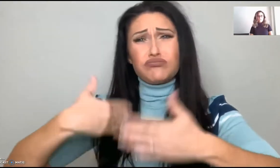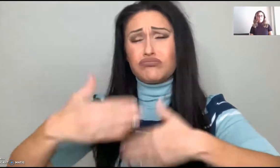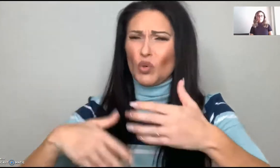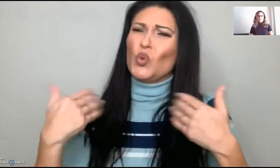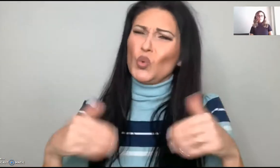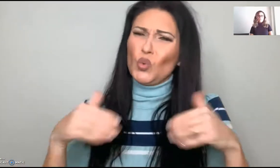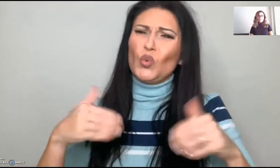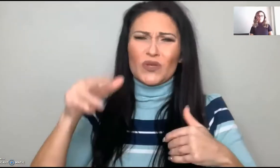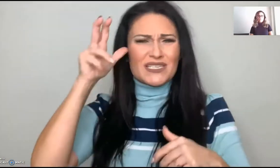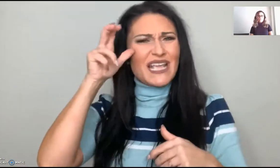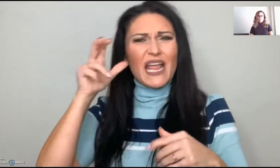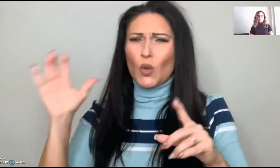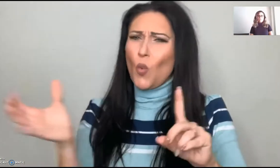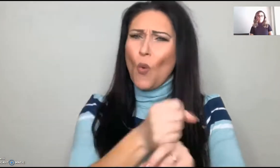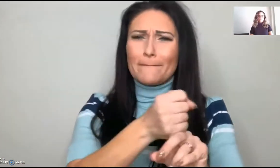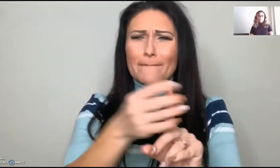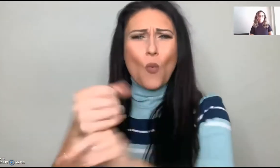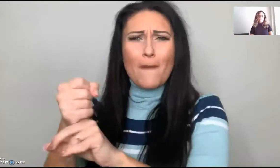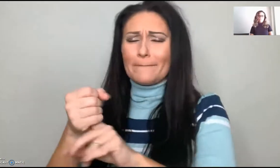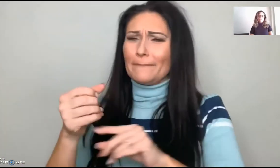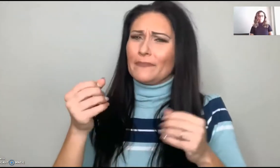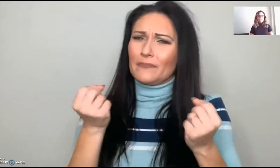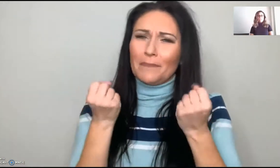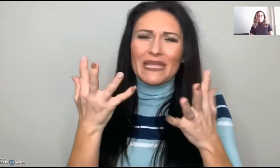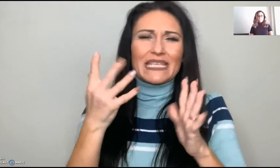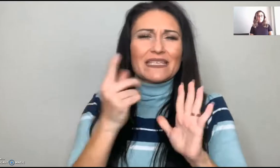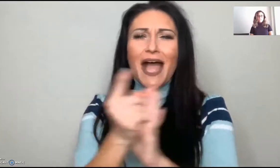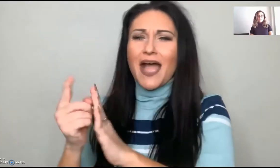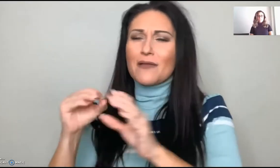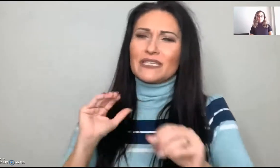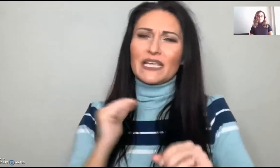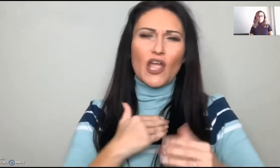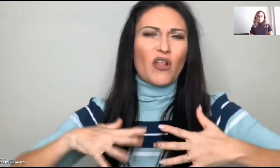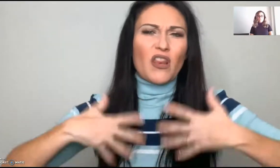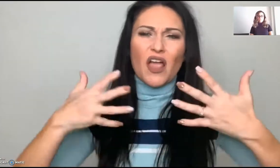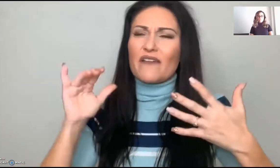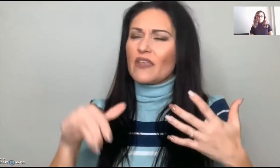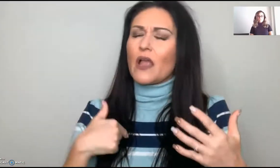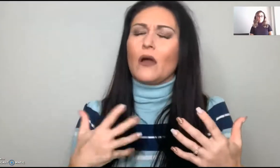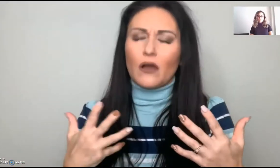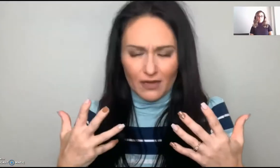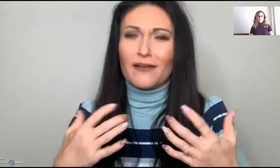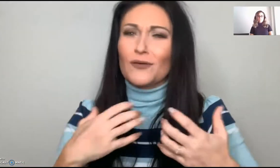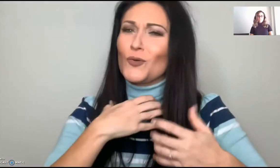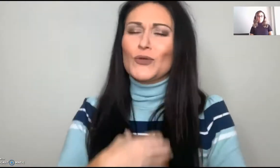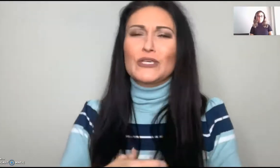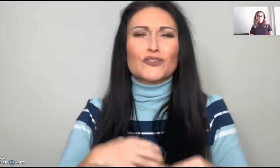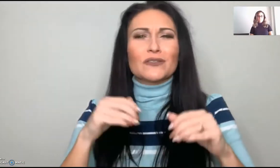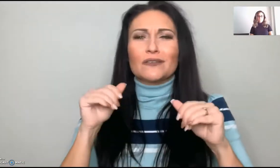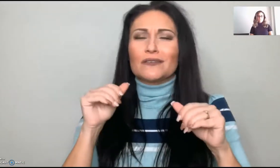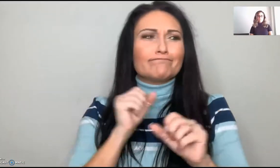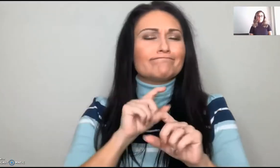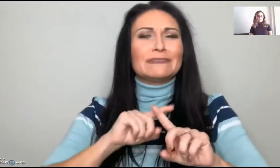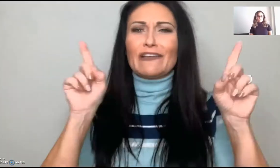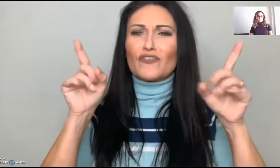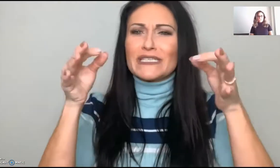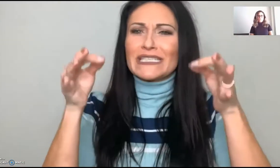So also moving forward, the devil was able to get a hold of me and come into my life and I just